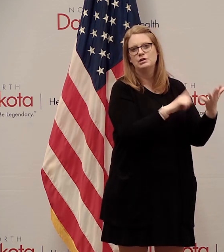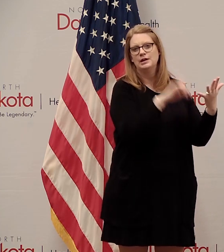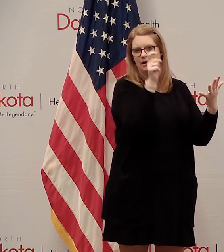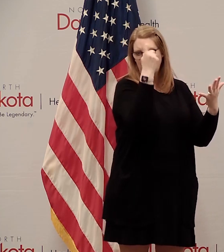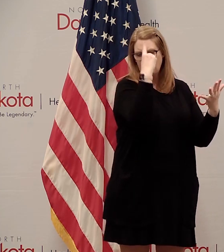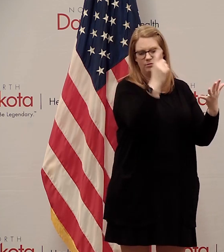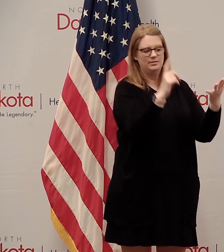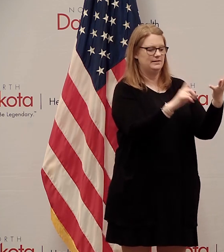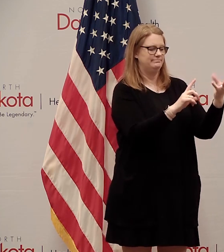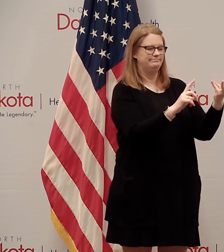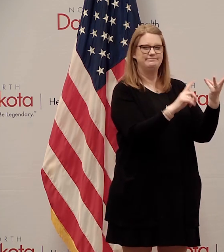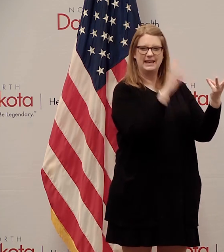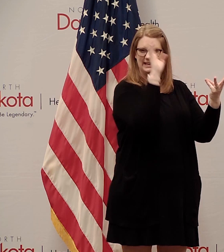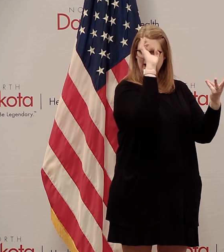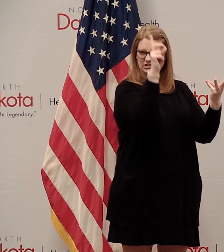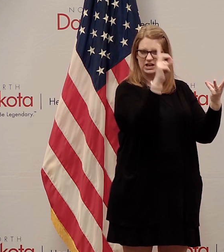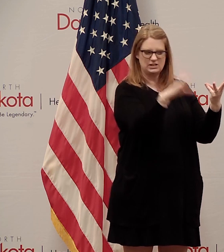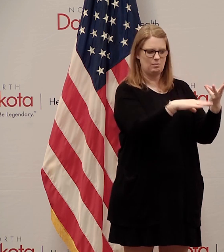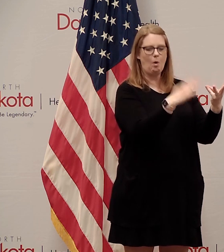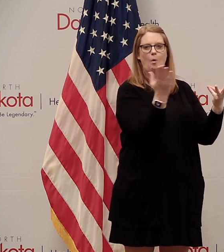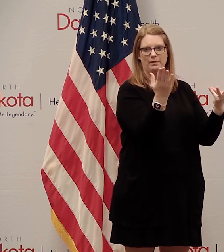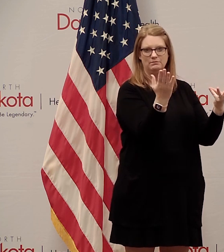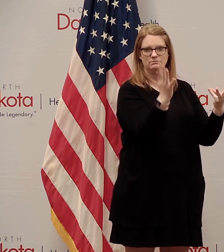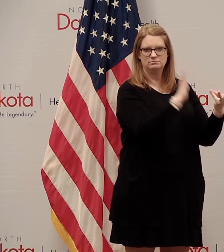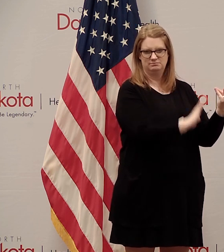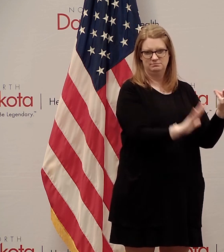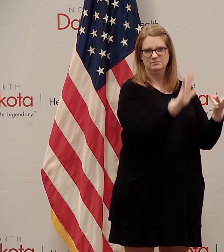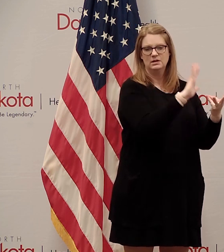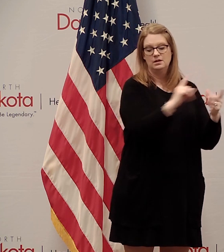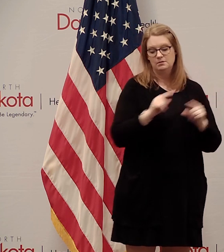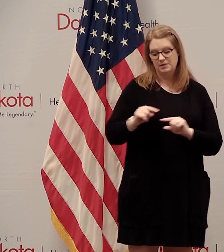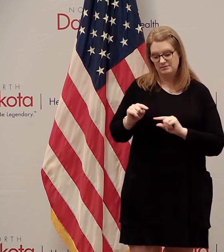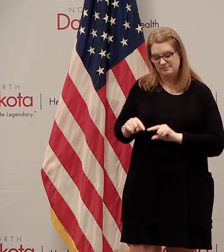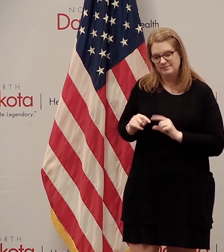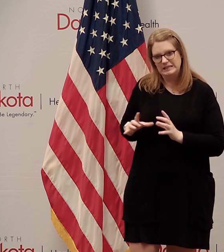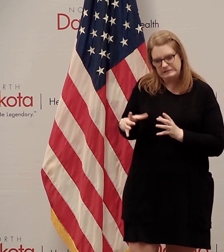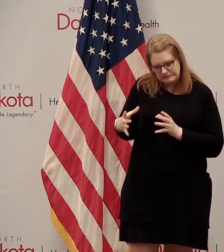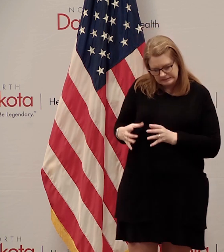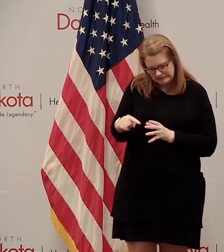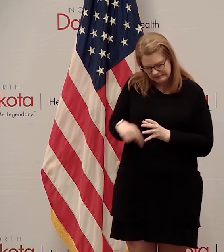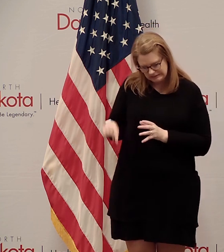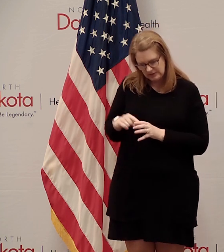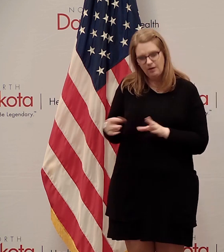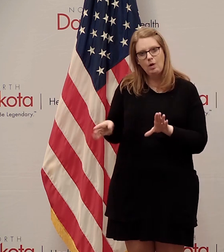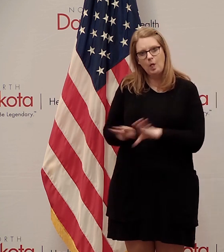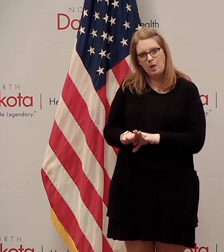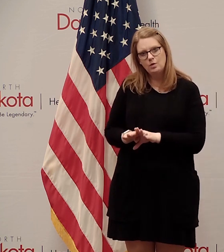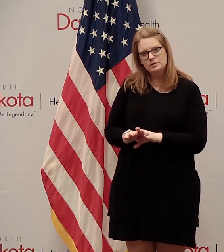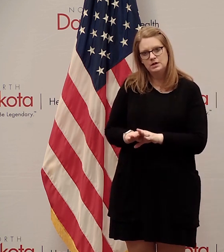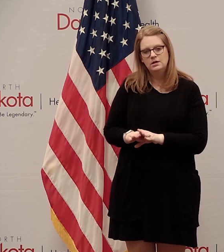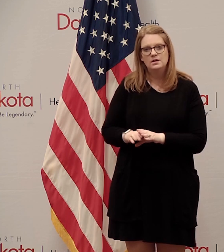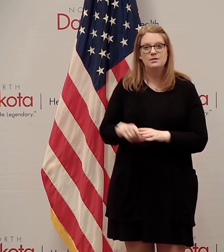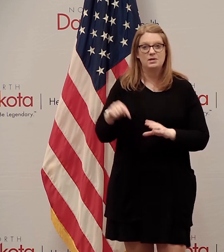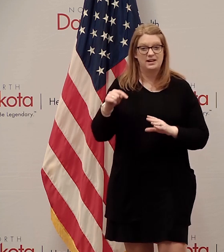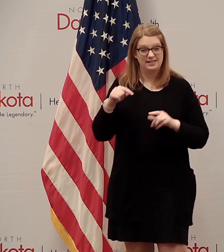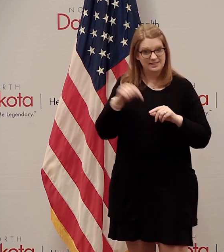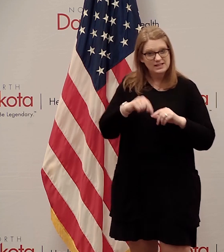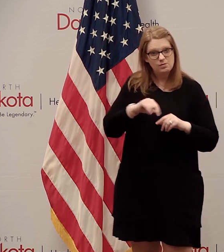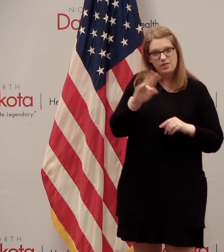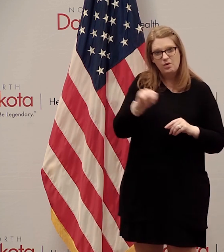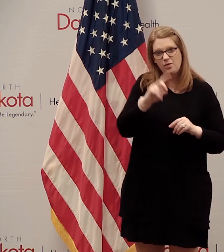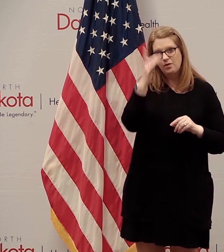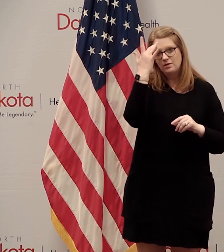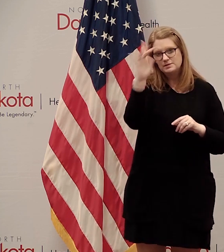of education remained open uh but for those uh that were were opening up part of the north dakota smart restart there's